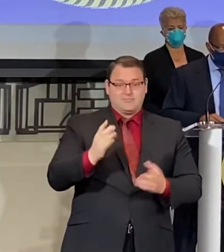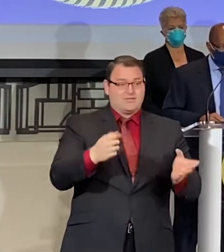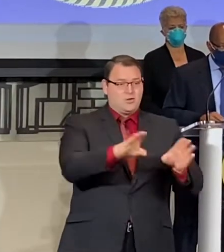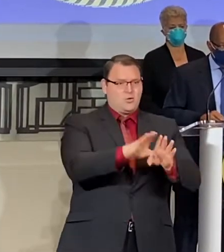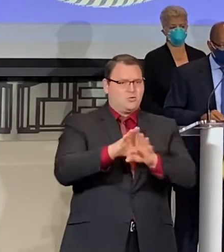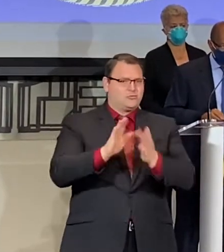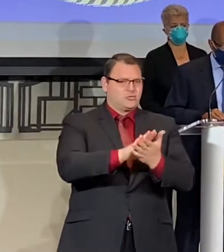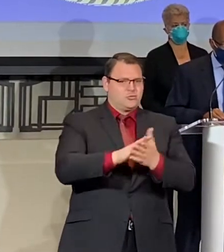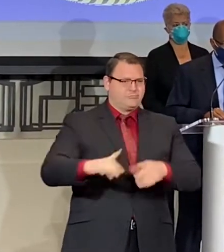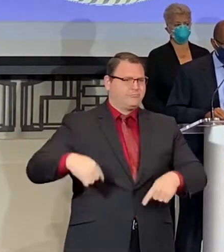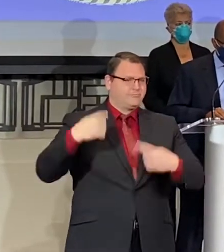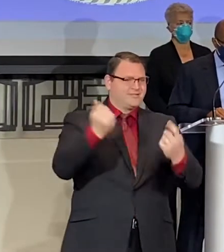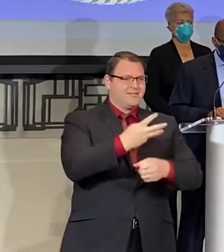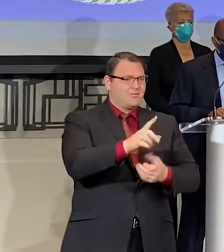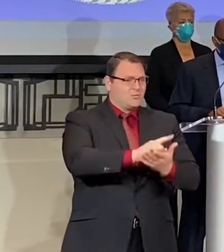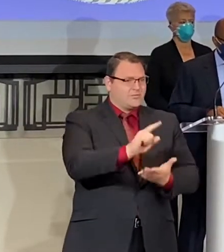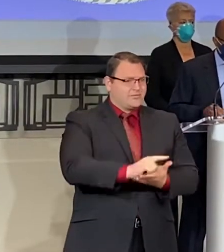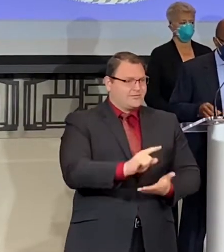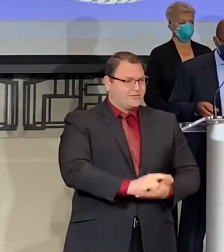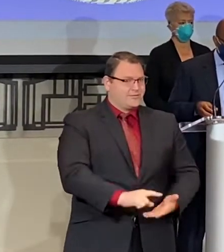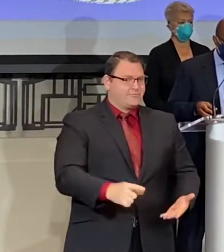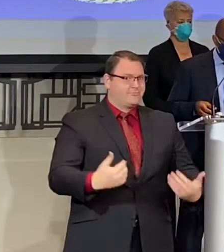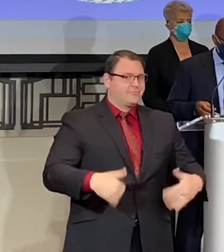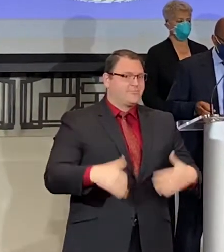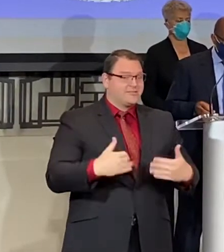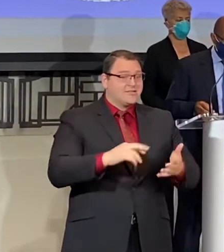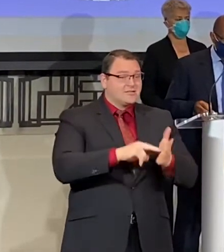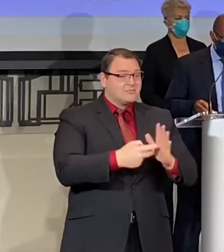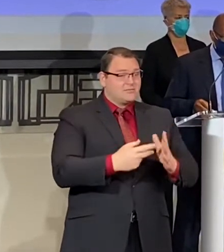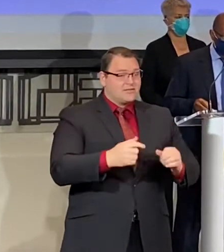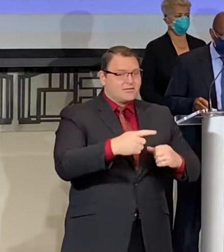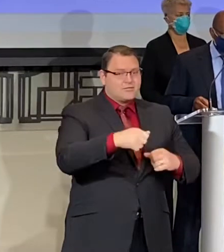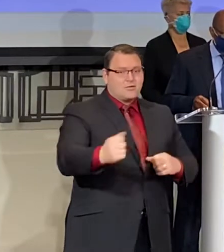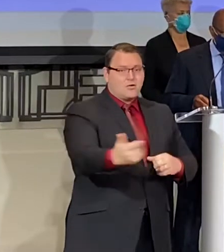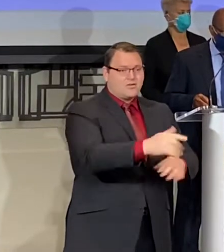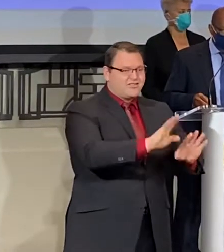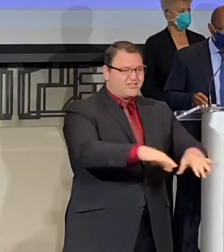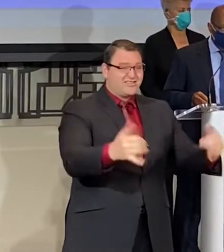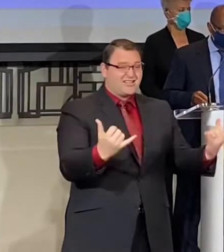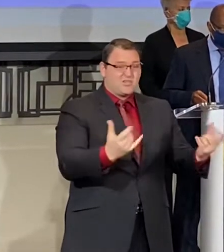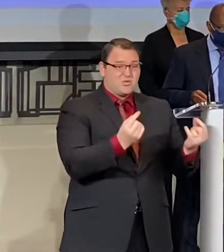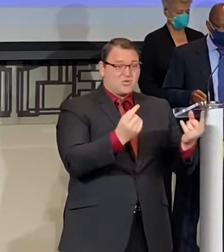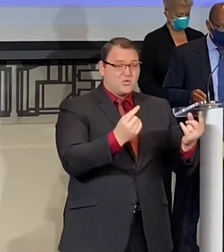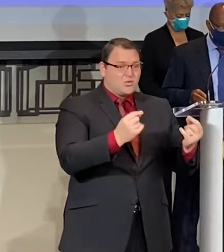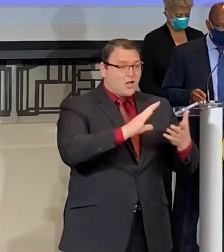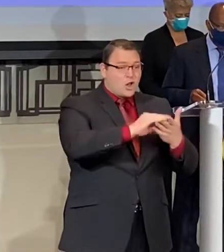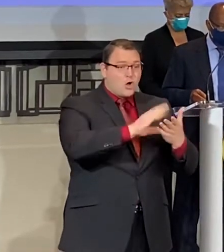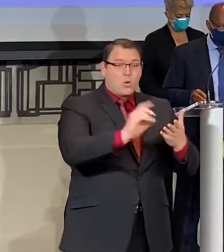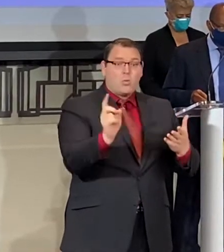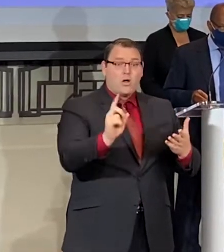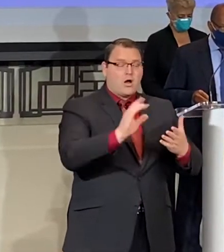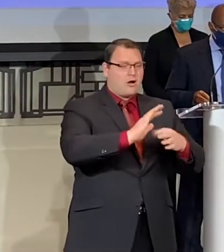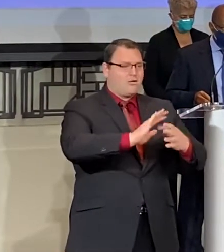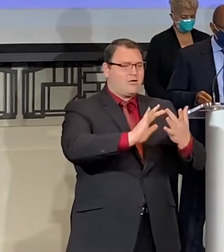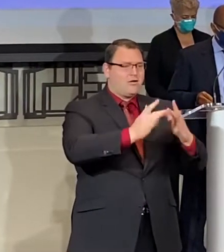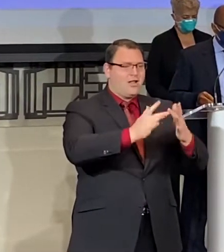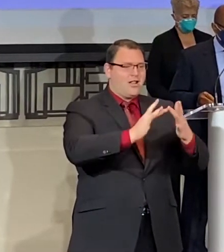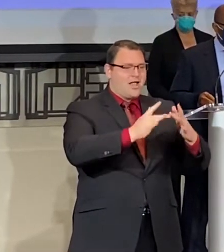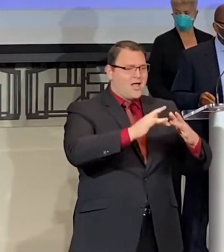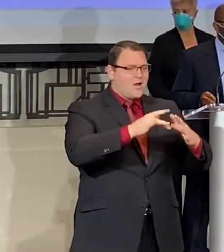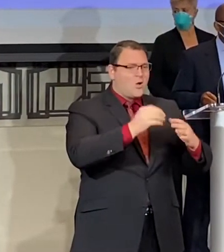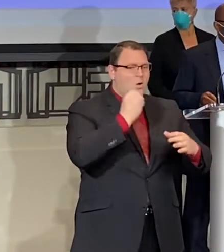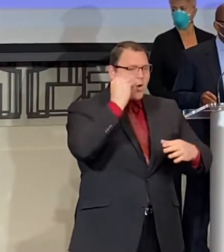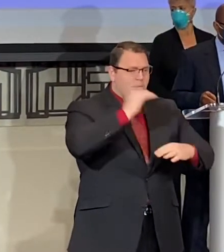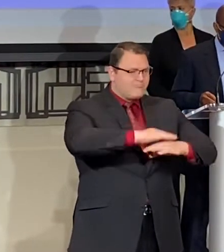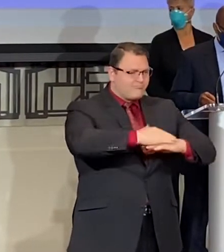at home learning online. But online is not as easy for many children and their families who